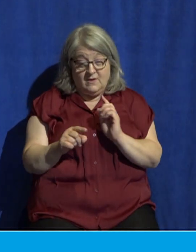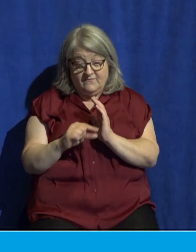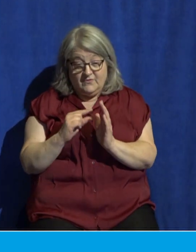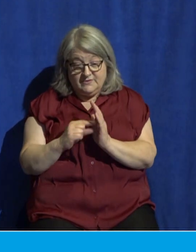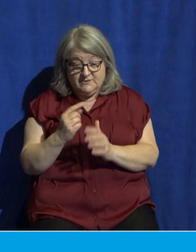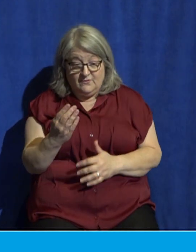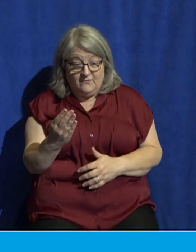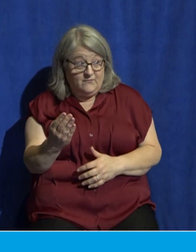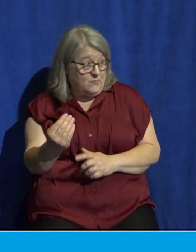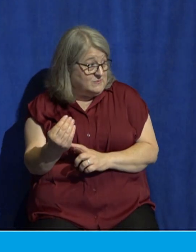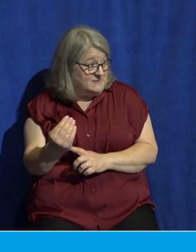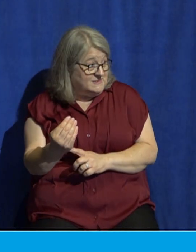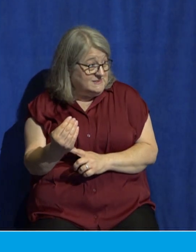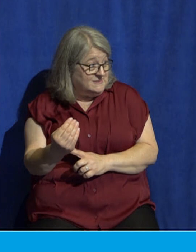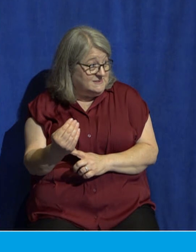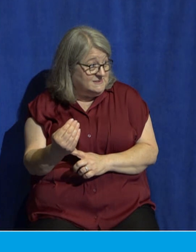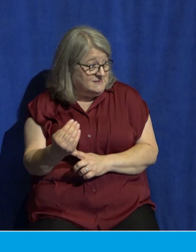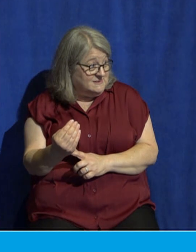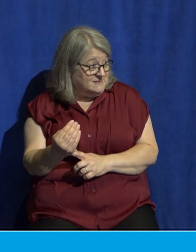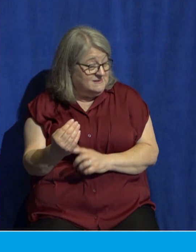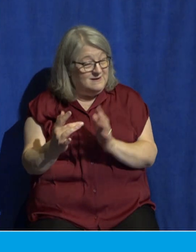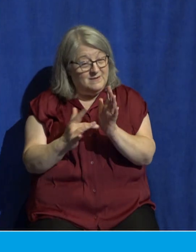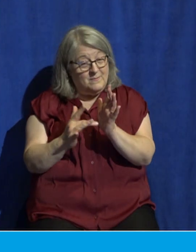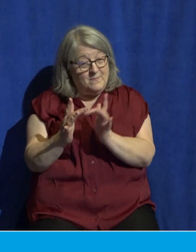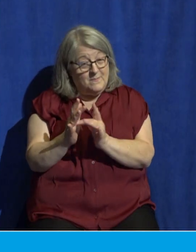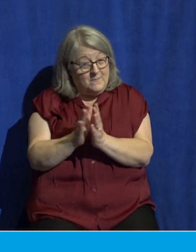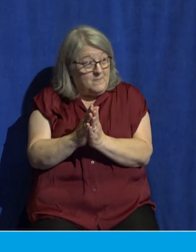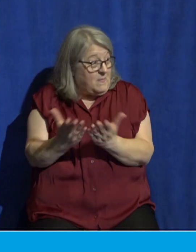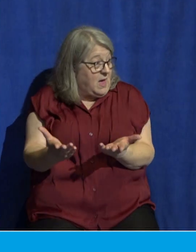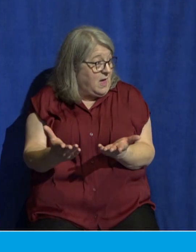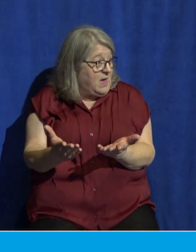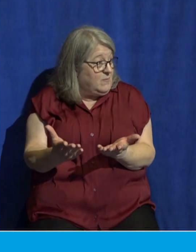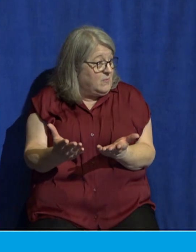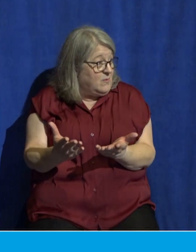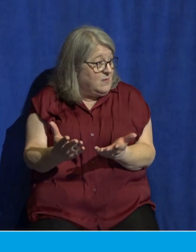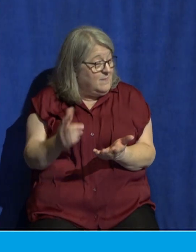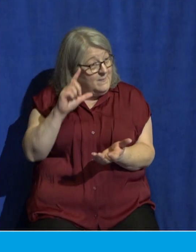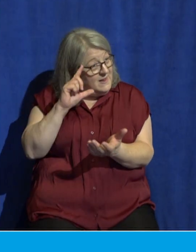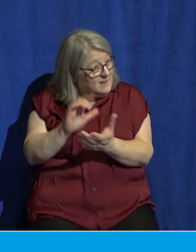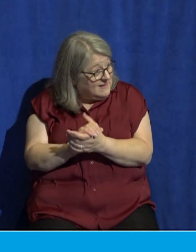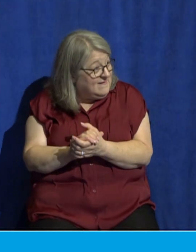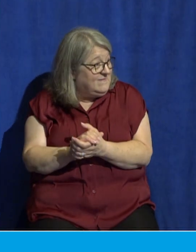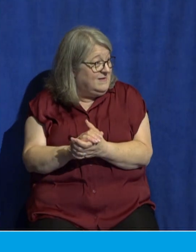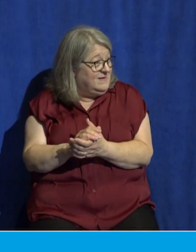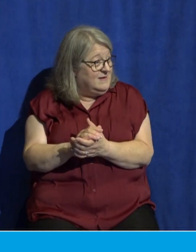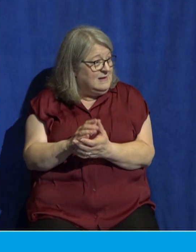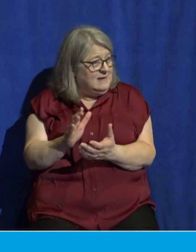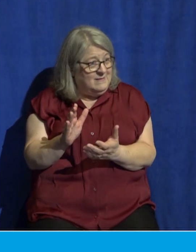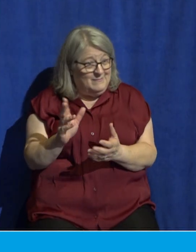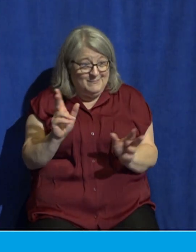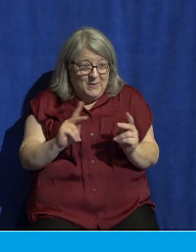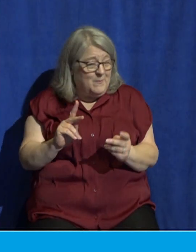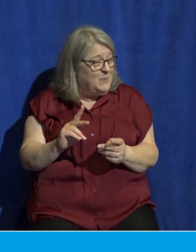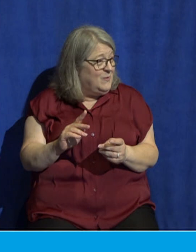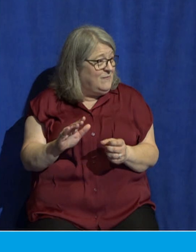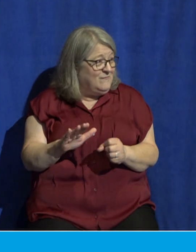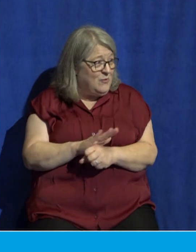is where Bible-believing spirit-filled Bible teachers and Bible scholars